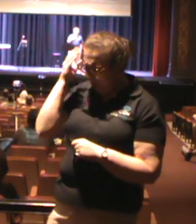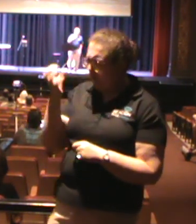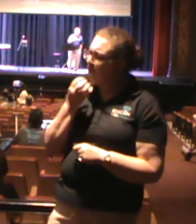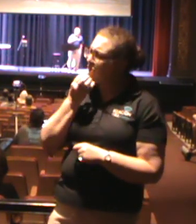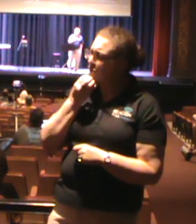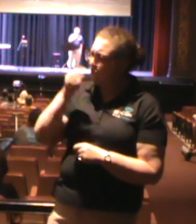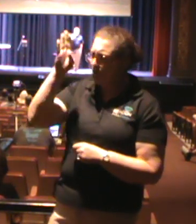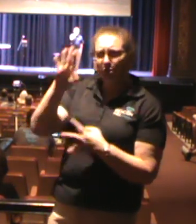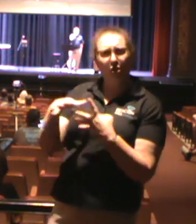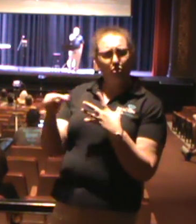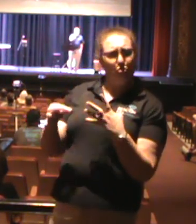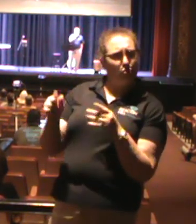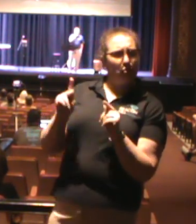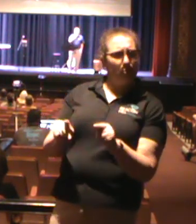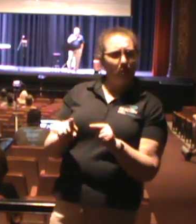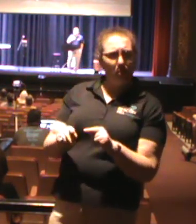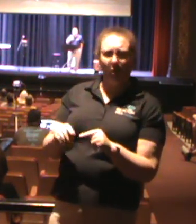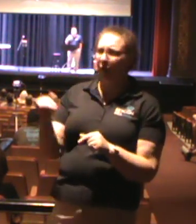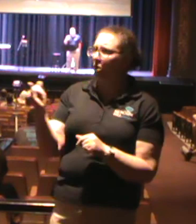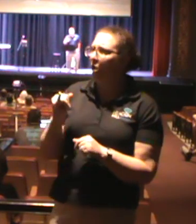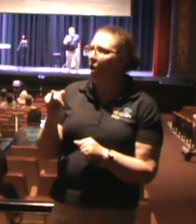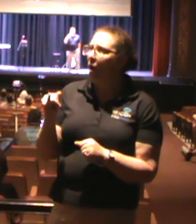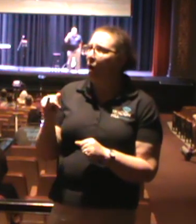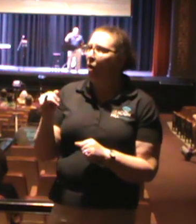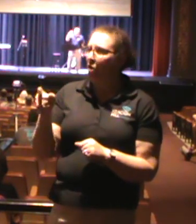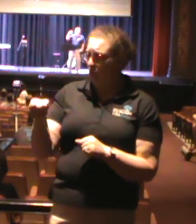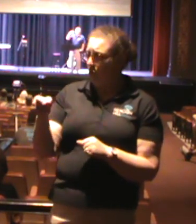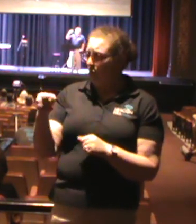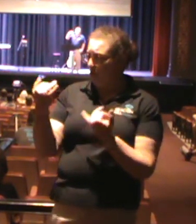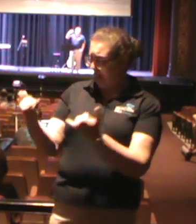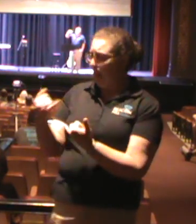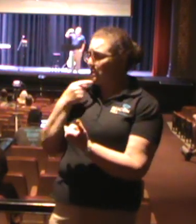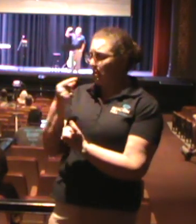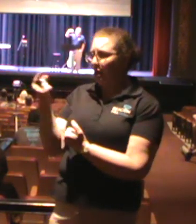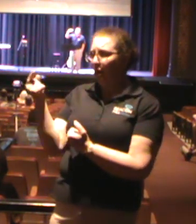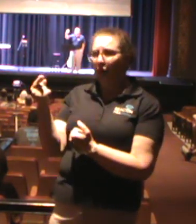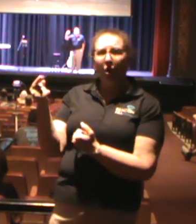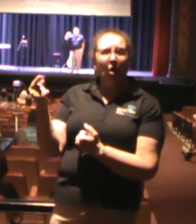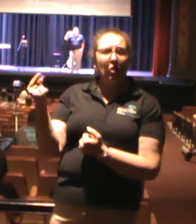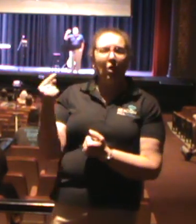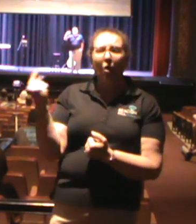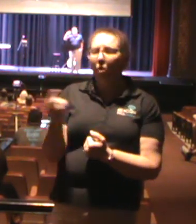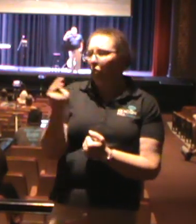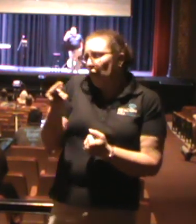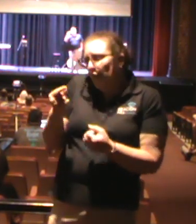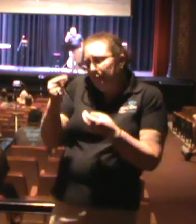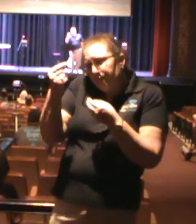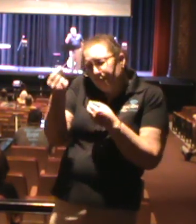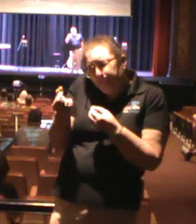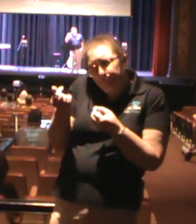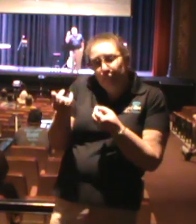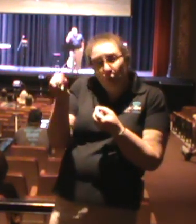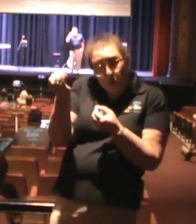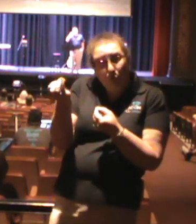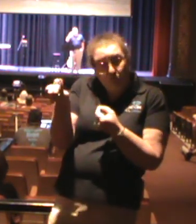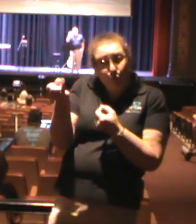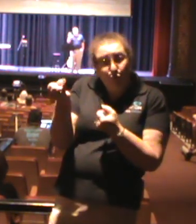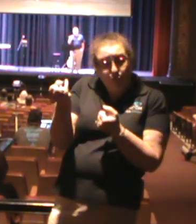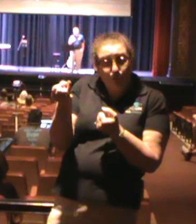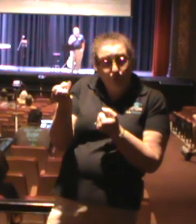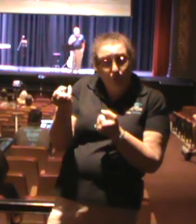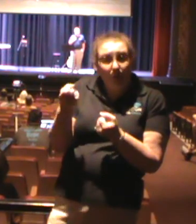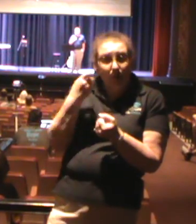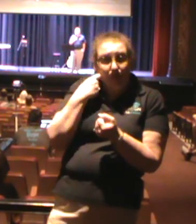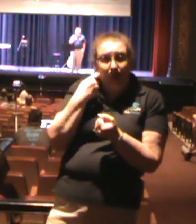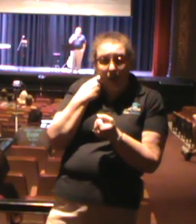only a remnant of the Jews are actually going to be saved? And even those who have all the knowledge, some of them are going to actually turn away